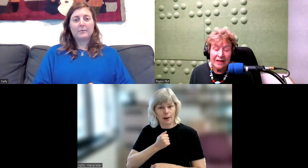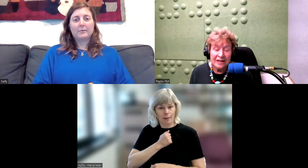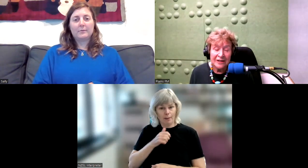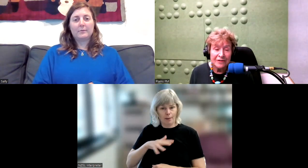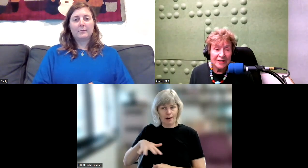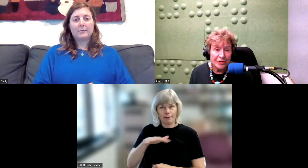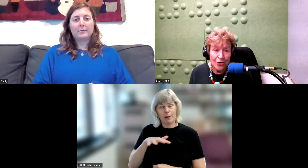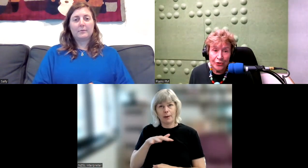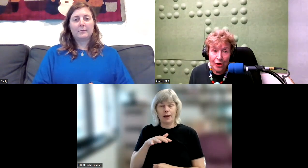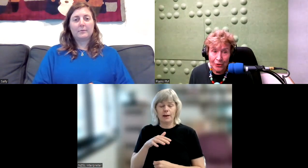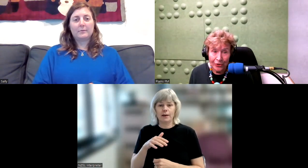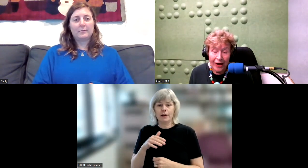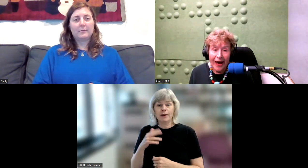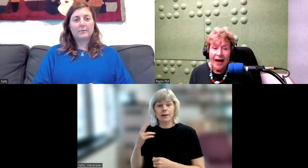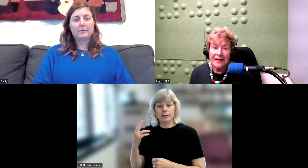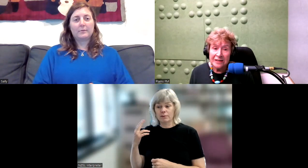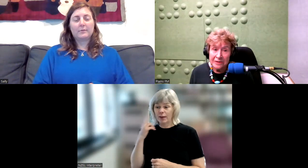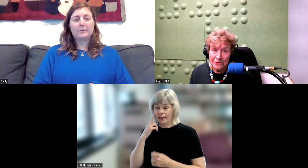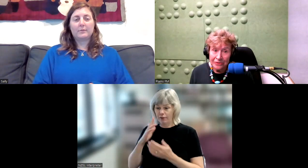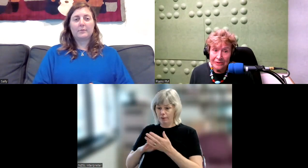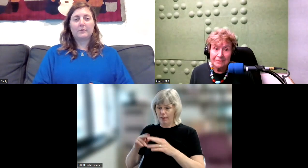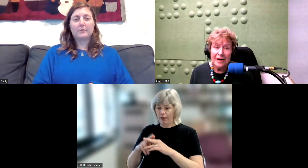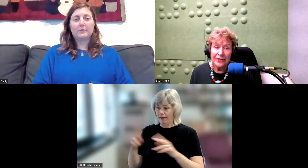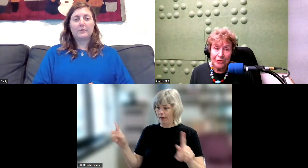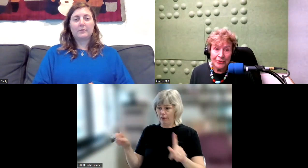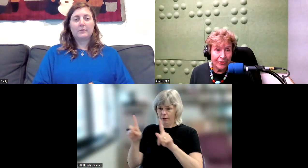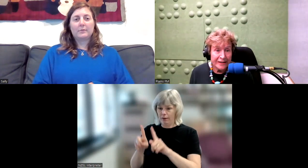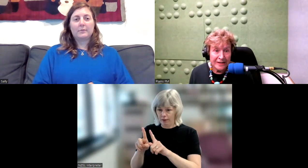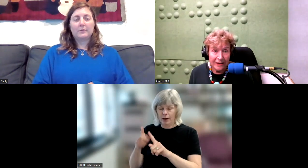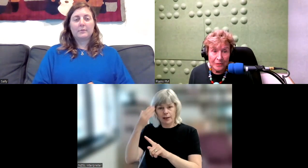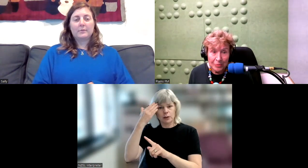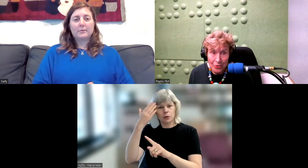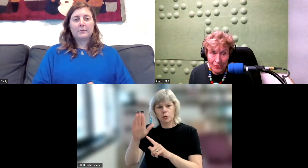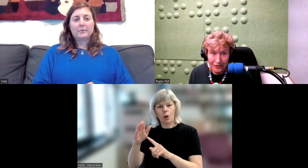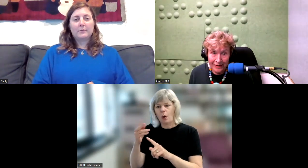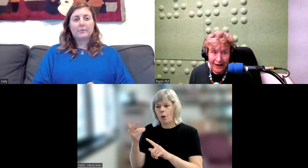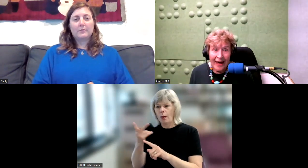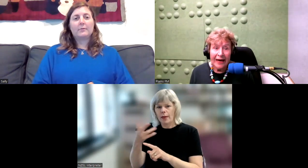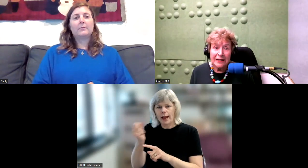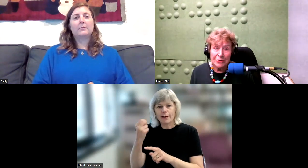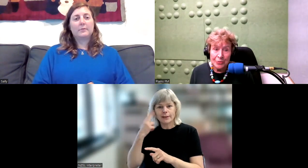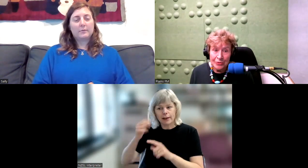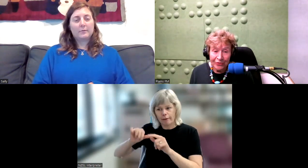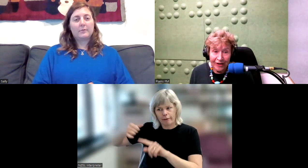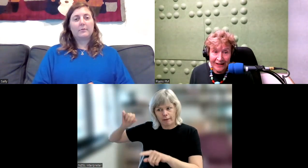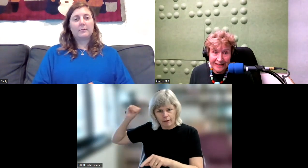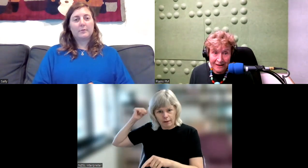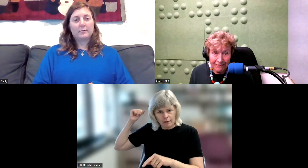deafness was not known until my third grandson was born. And he was born profoundly deaf.